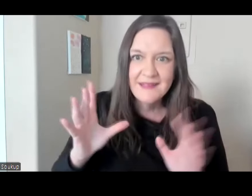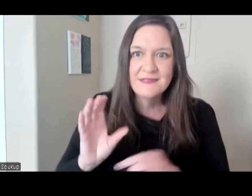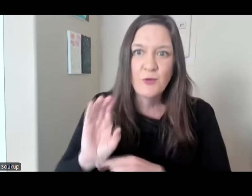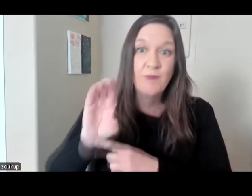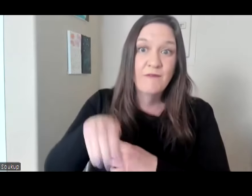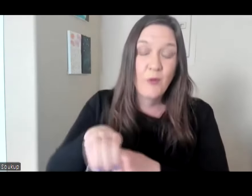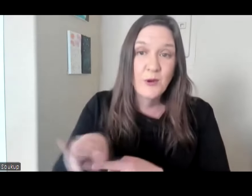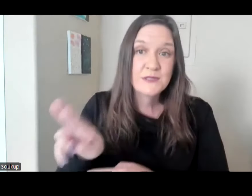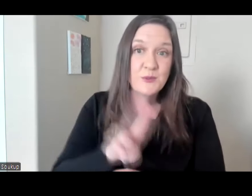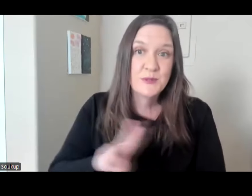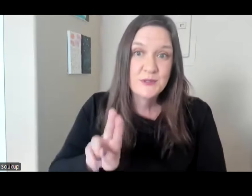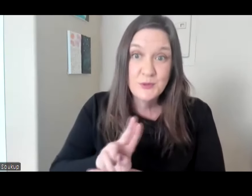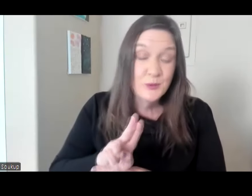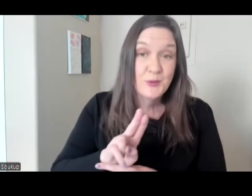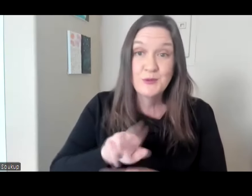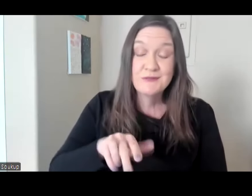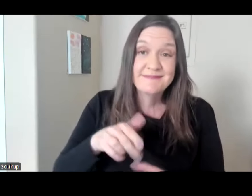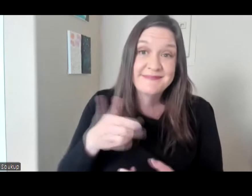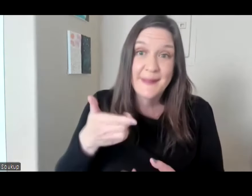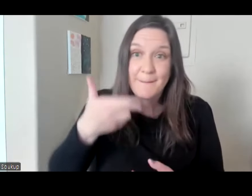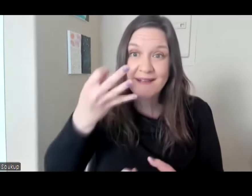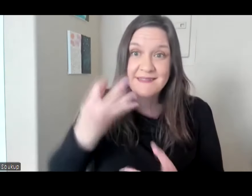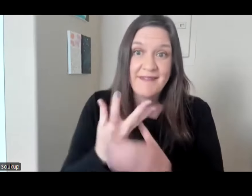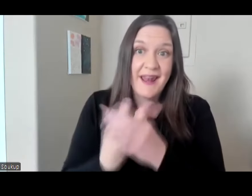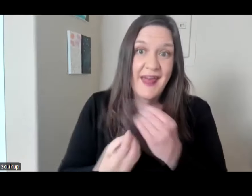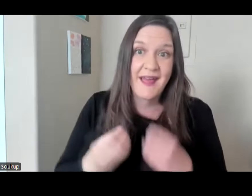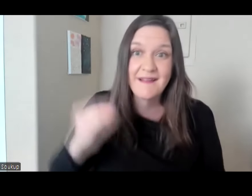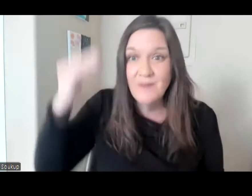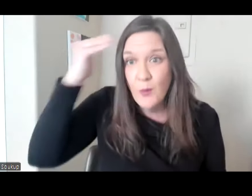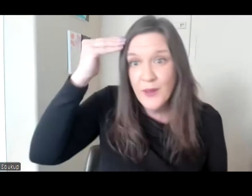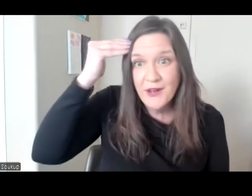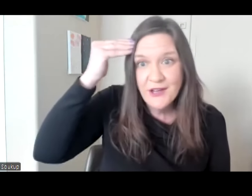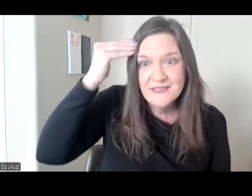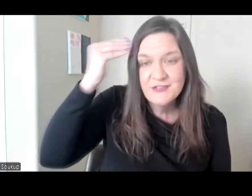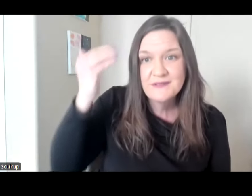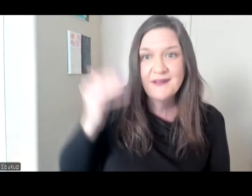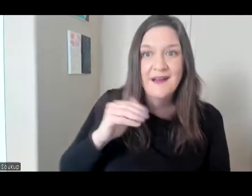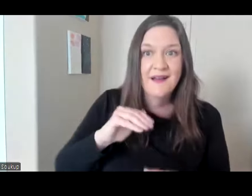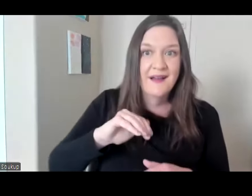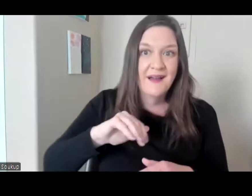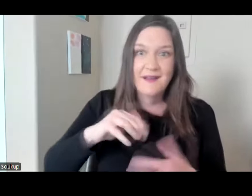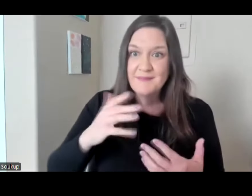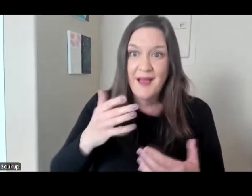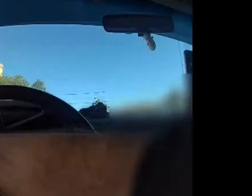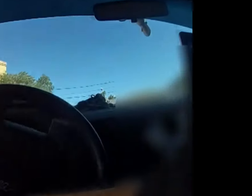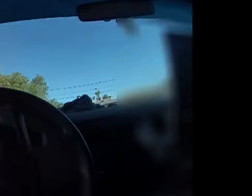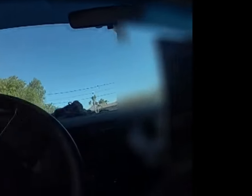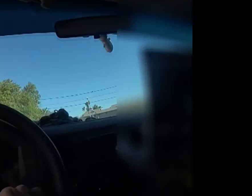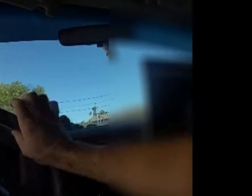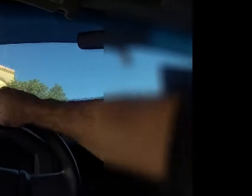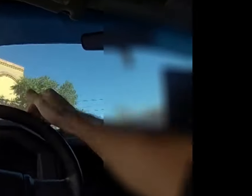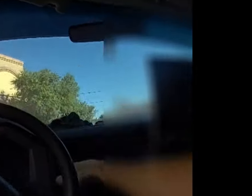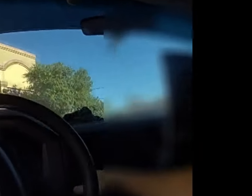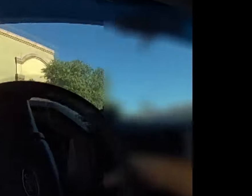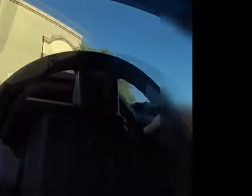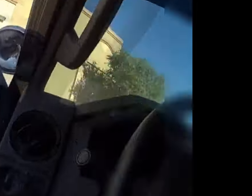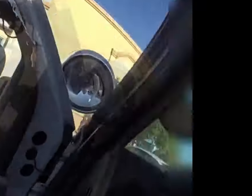What we see is an unnecessary use of force because of lack of awareness. Prevention comes from training.